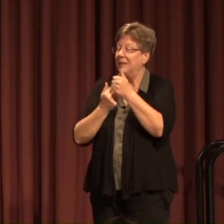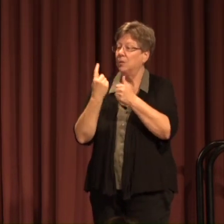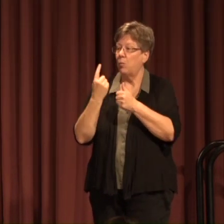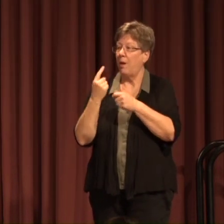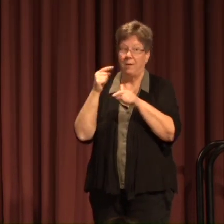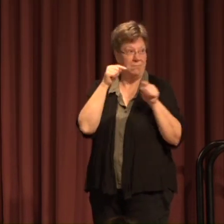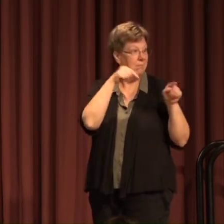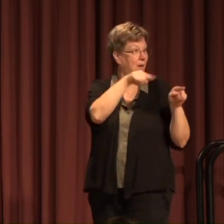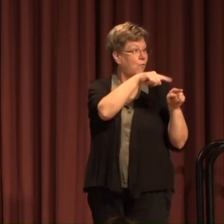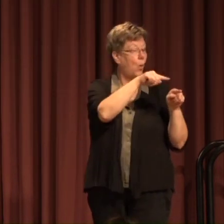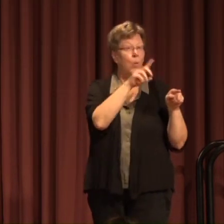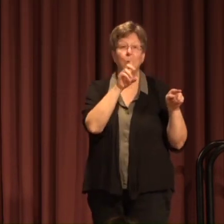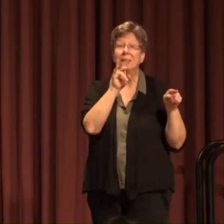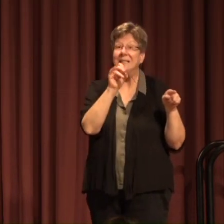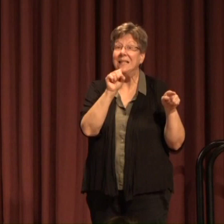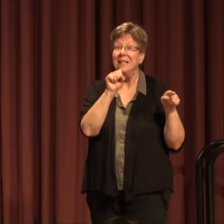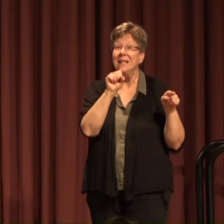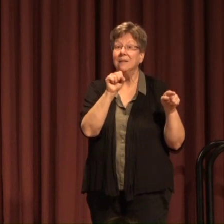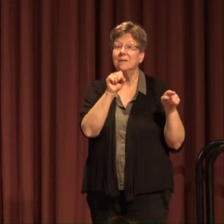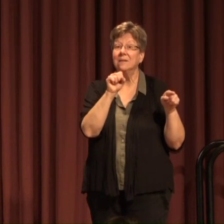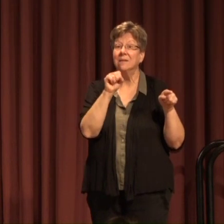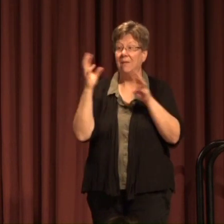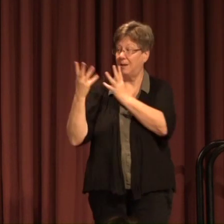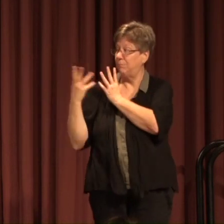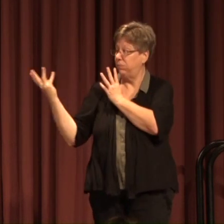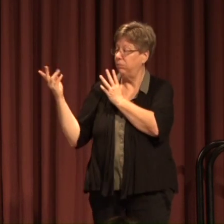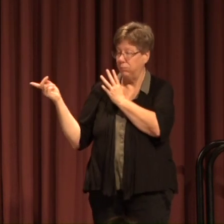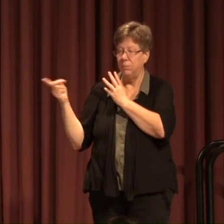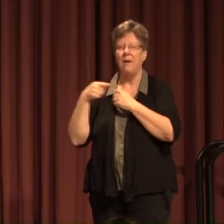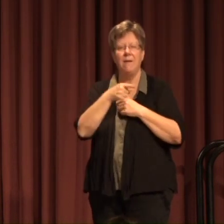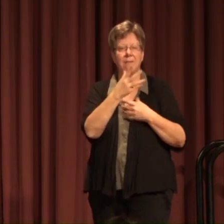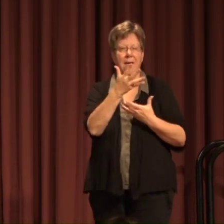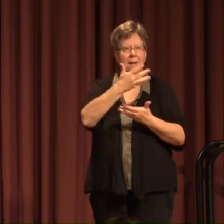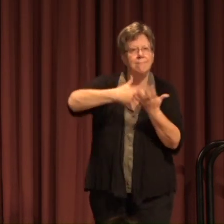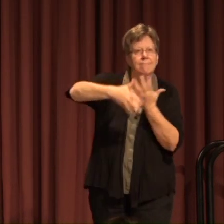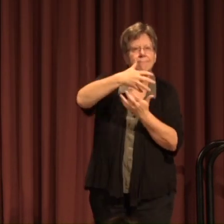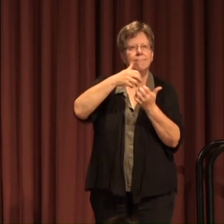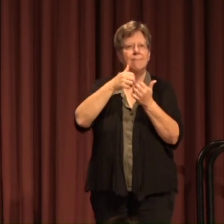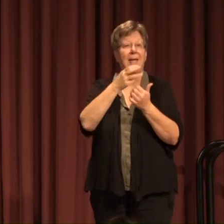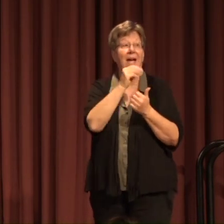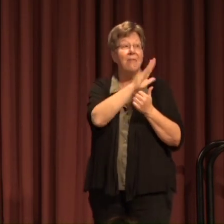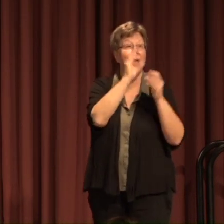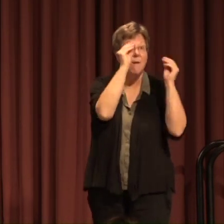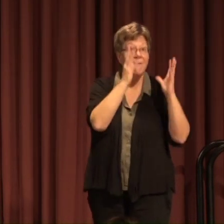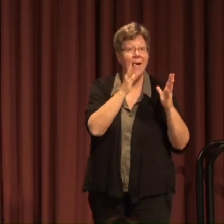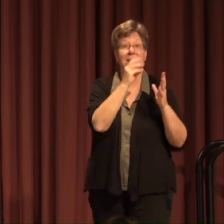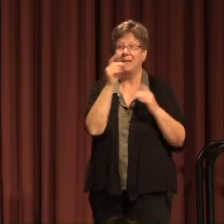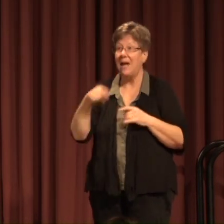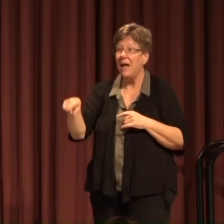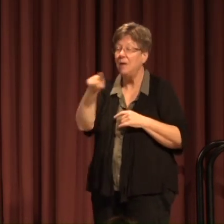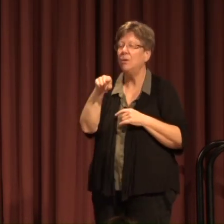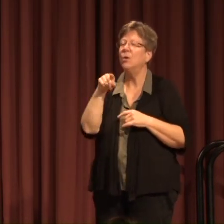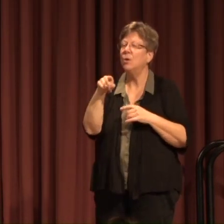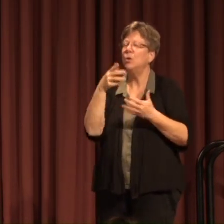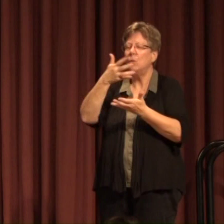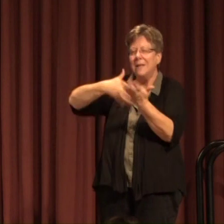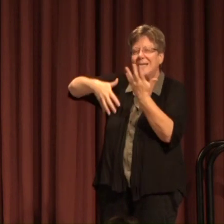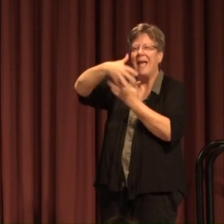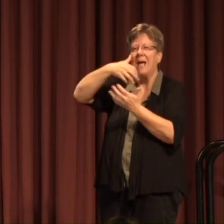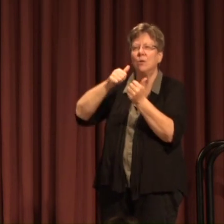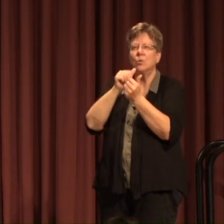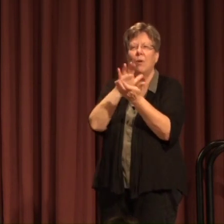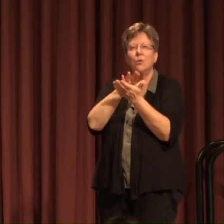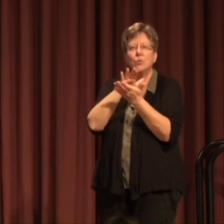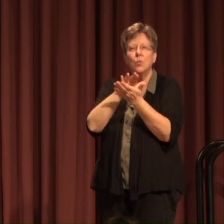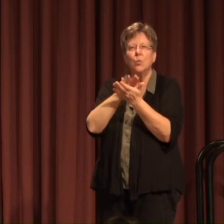deans who just was up on this stage Inter engage and their faculty all of you engage with those schools